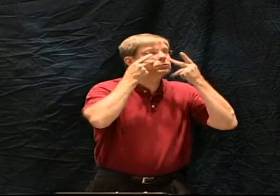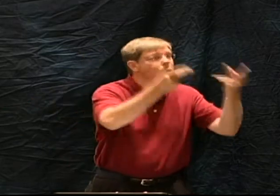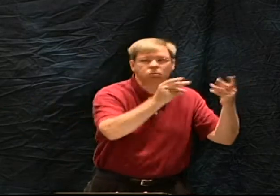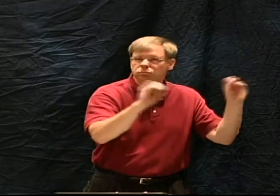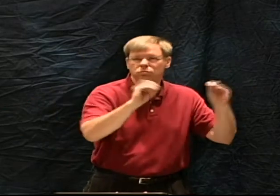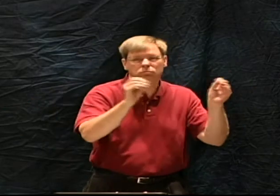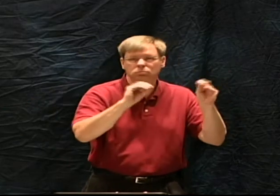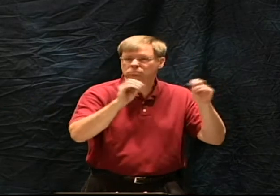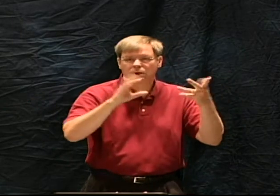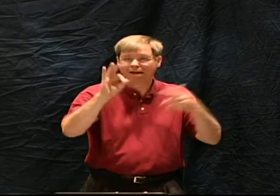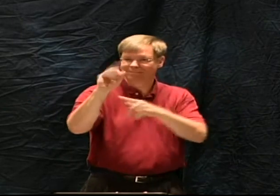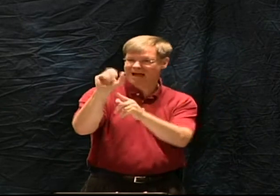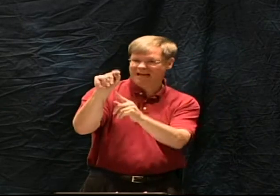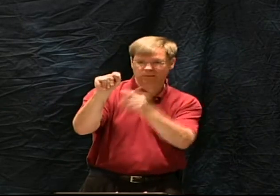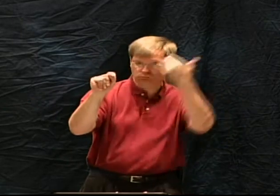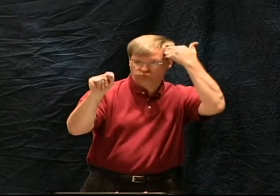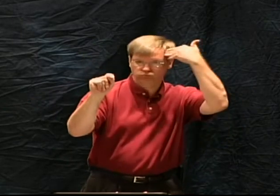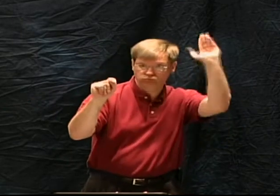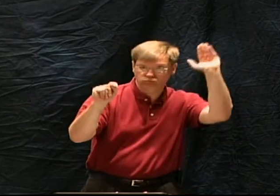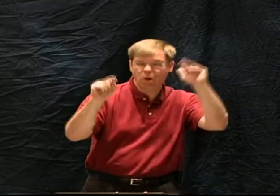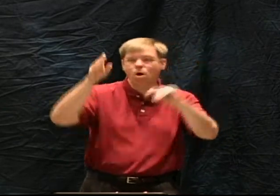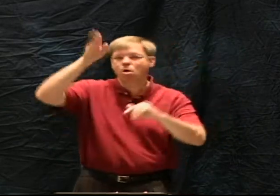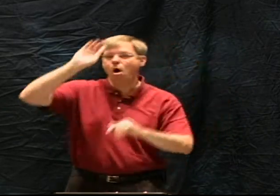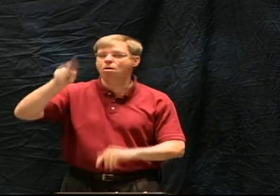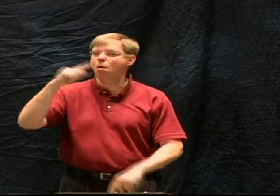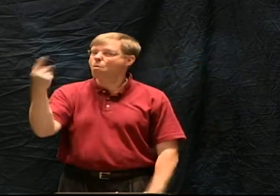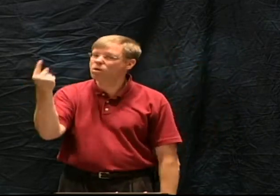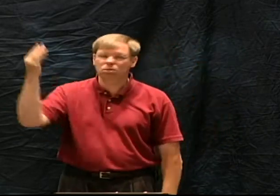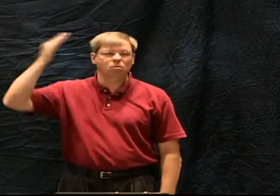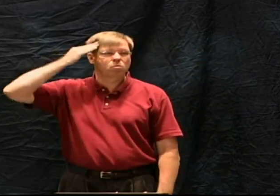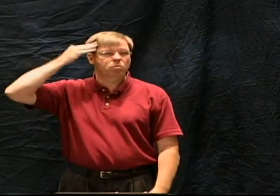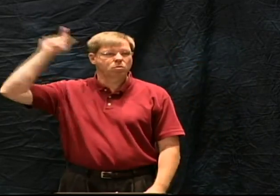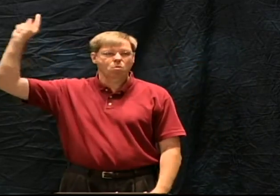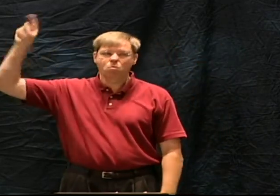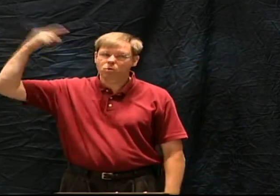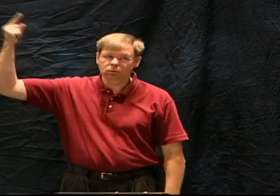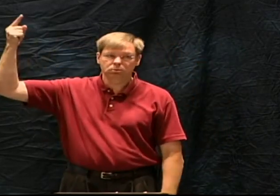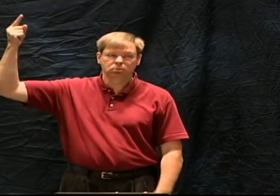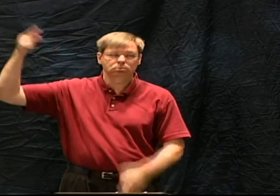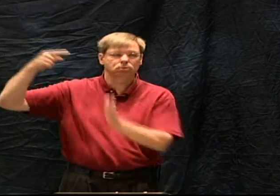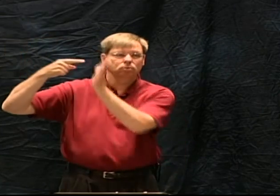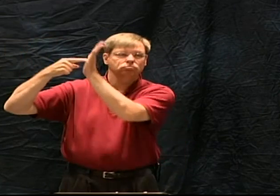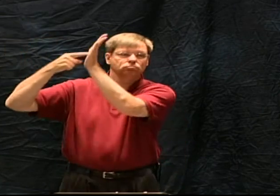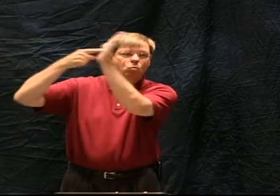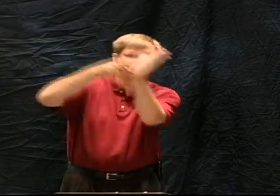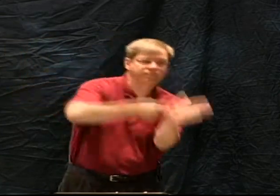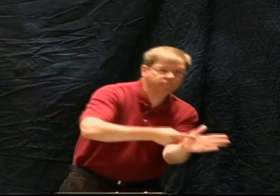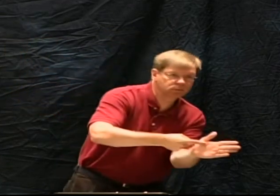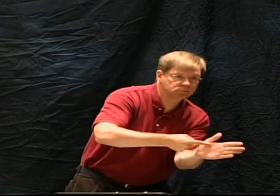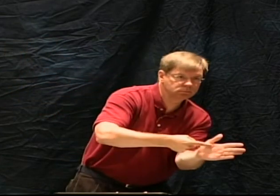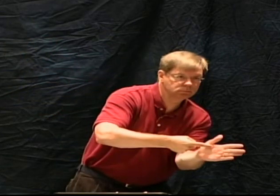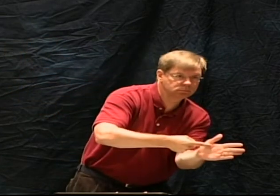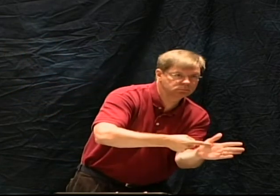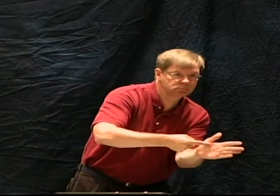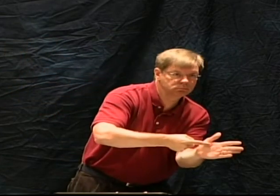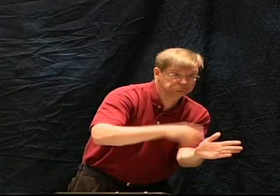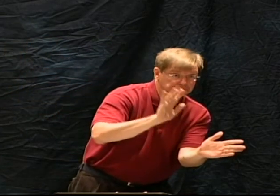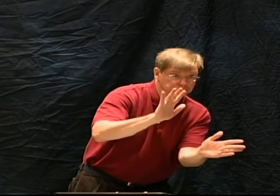creation by God is a fact but it's not a fact that any man could know only